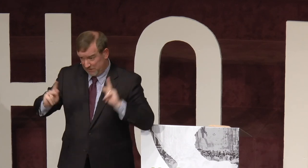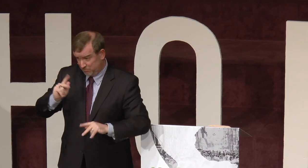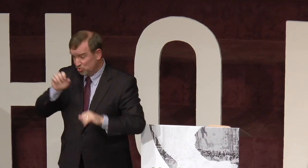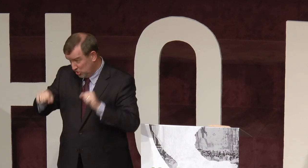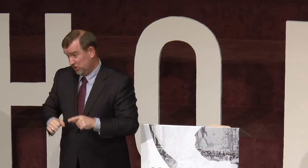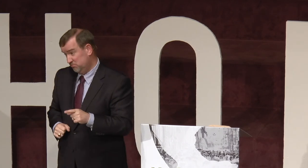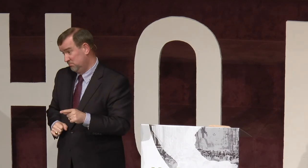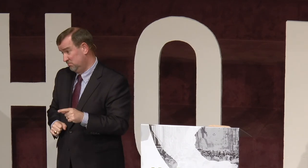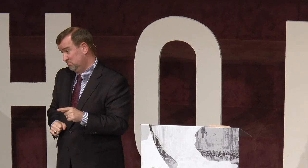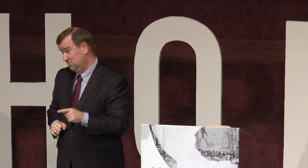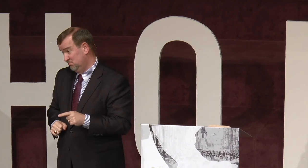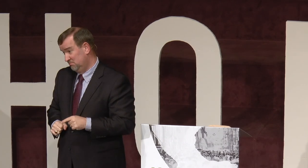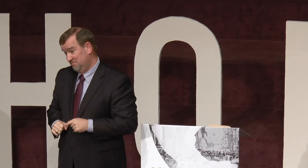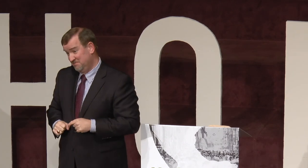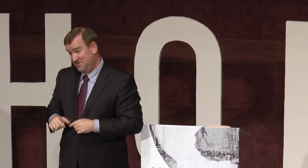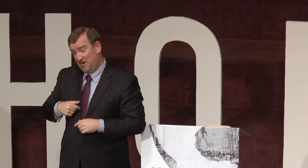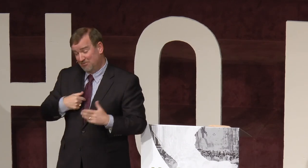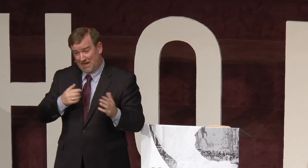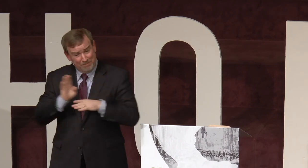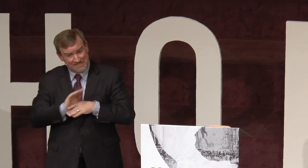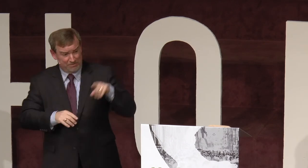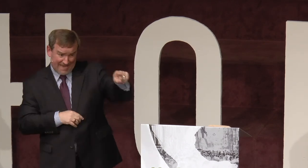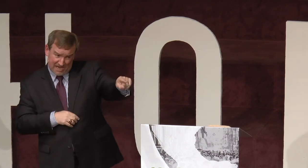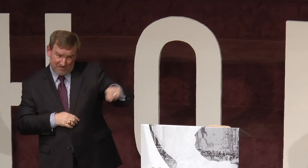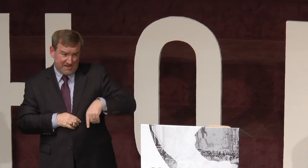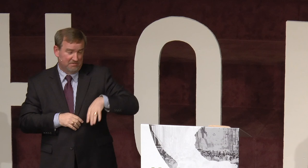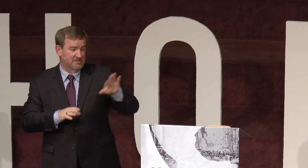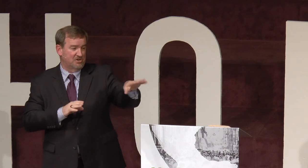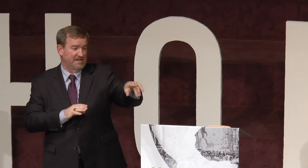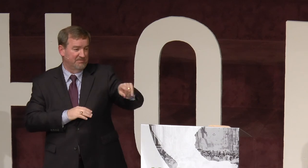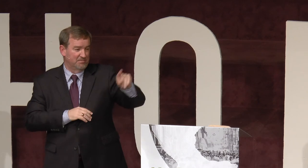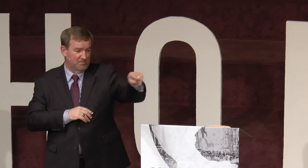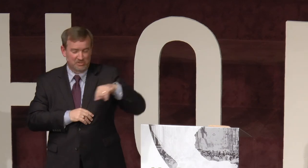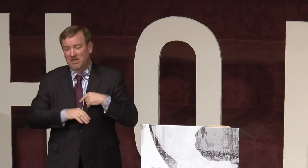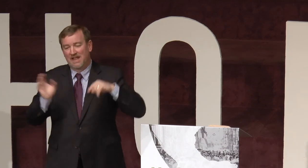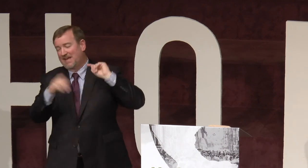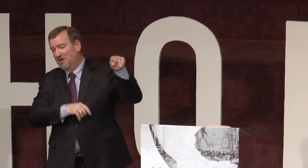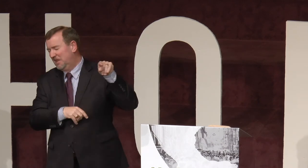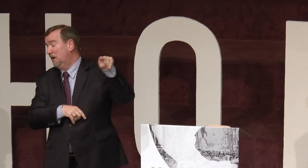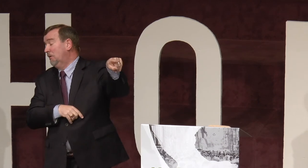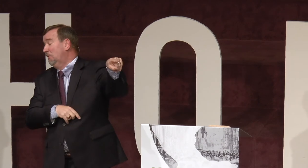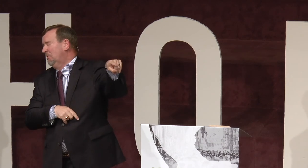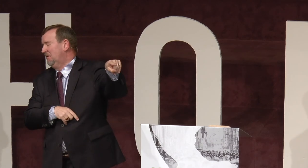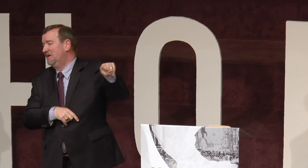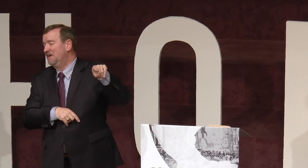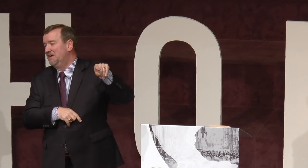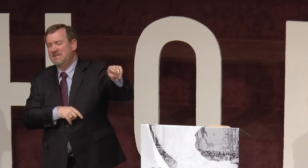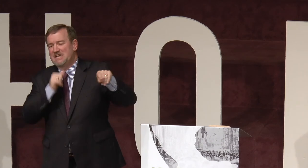people who could. You know, I would say, I'm busy, but that guy over there, sorry, Dave, didn't mean to point to you. That guy over there, he's